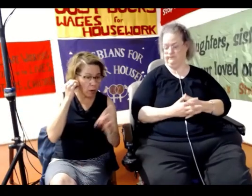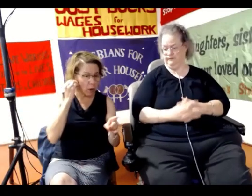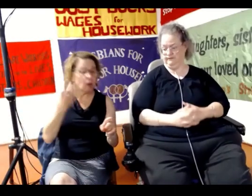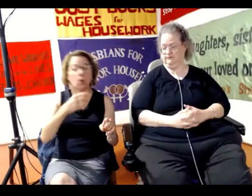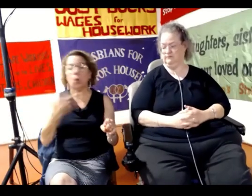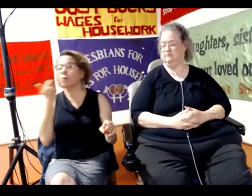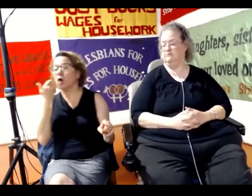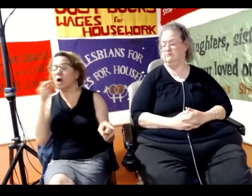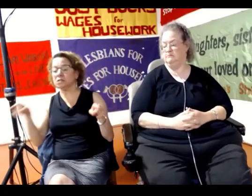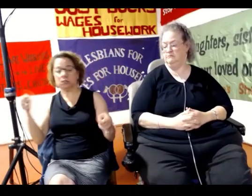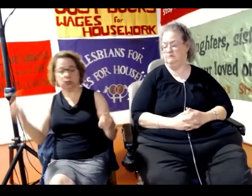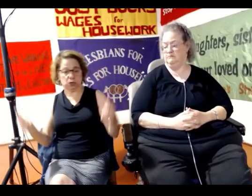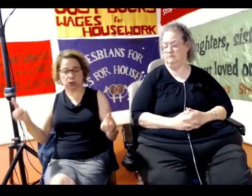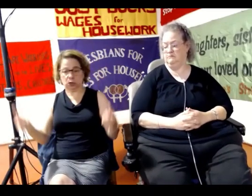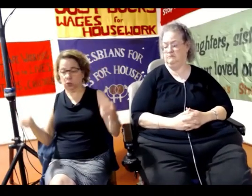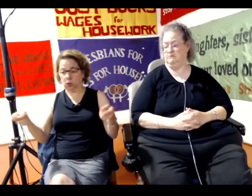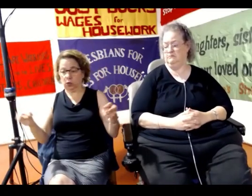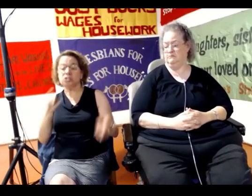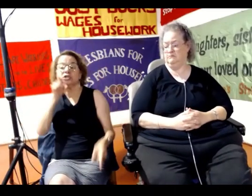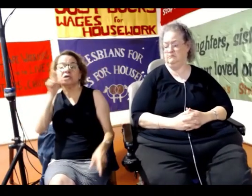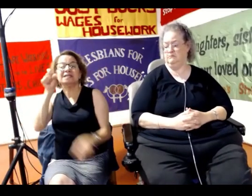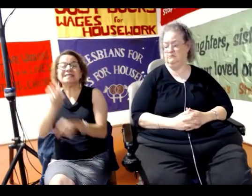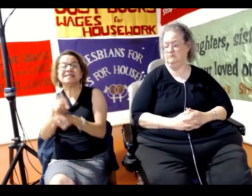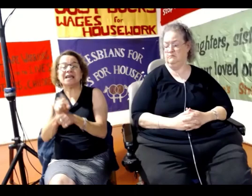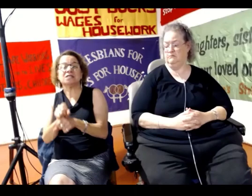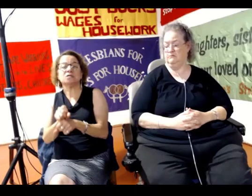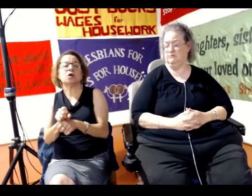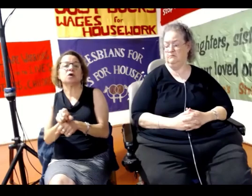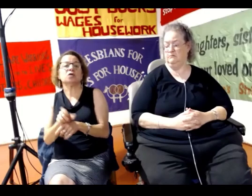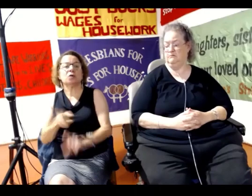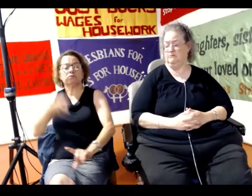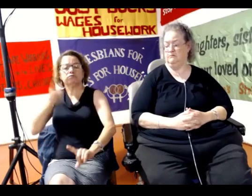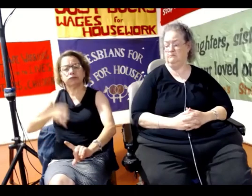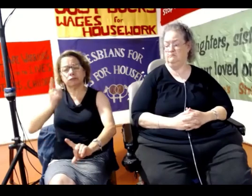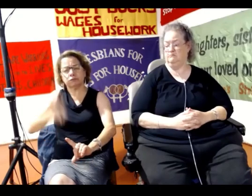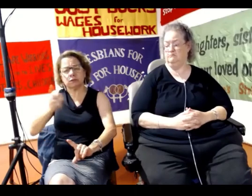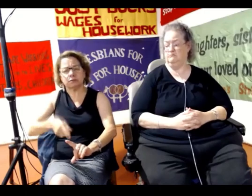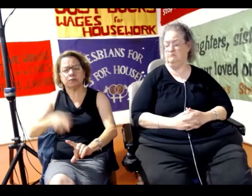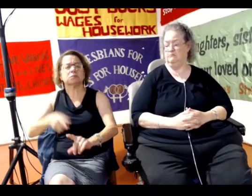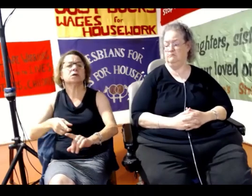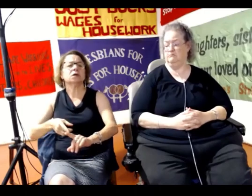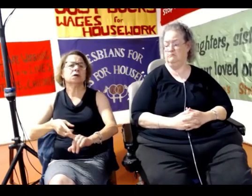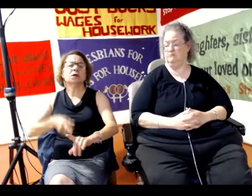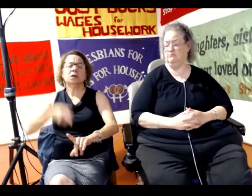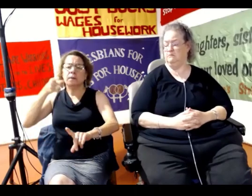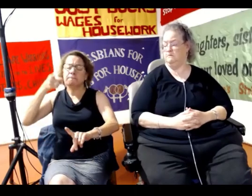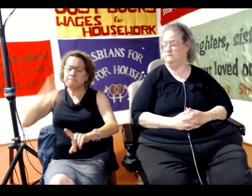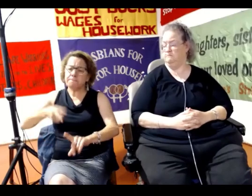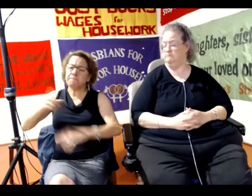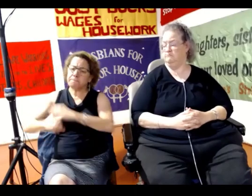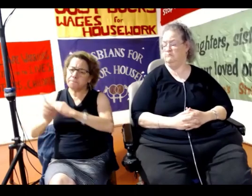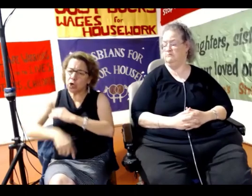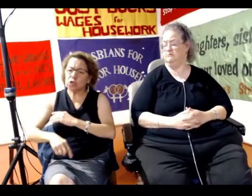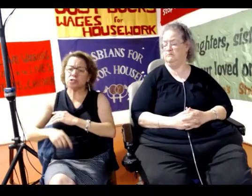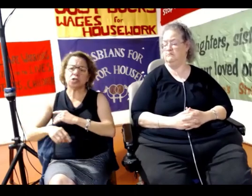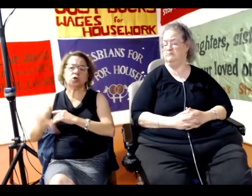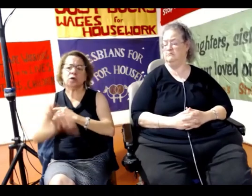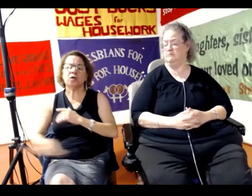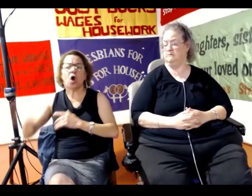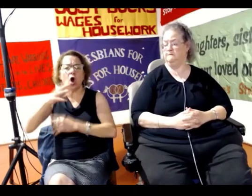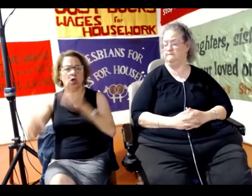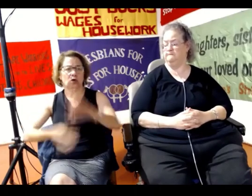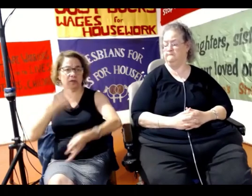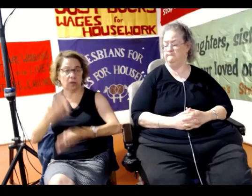Sex workers are persecuted relentlessly in most countries of the world. In some